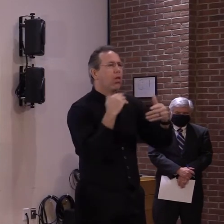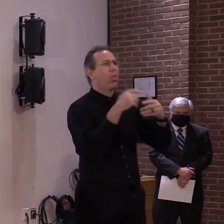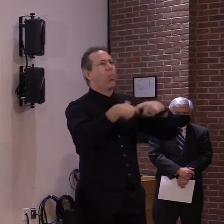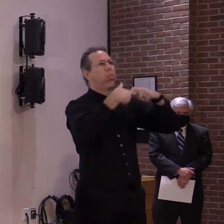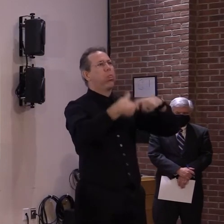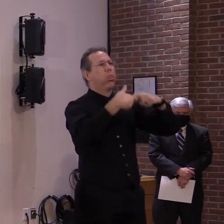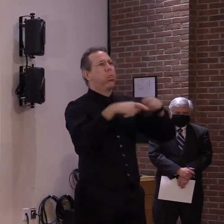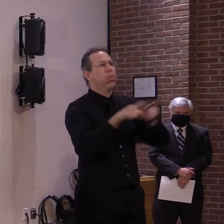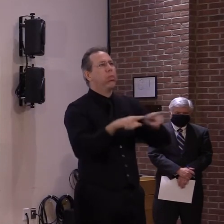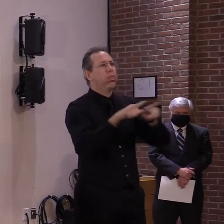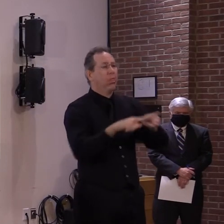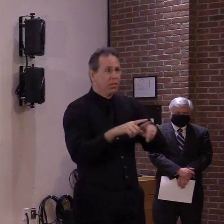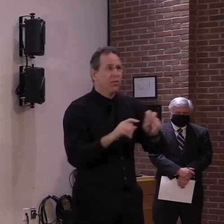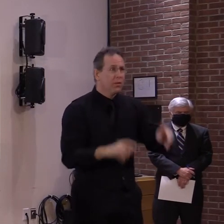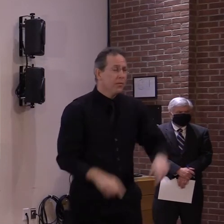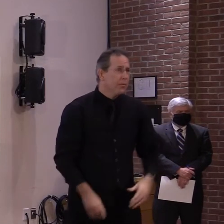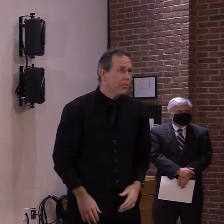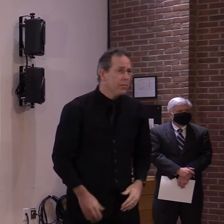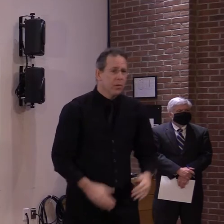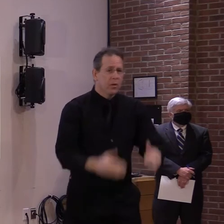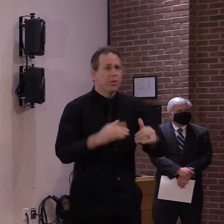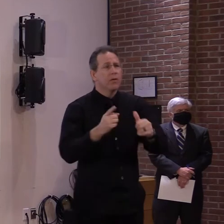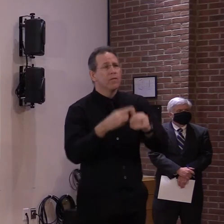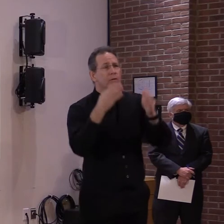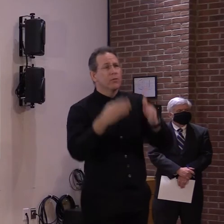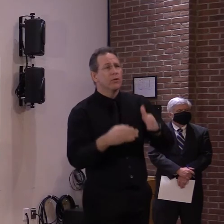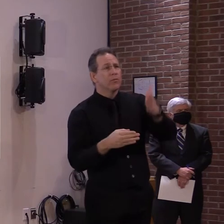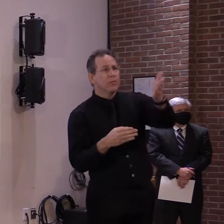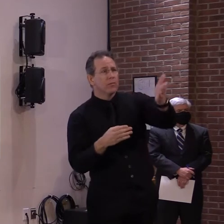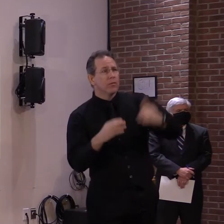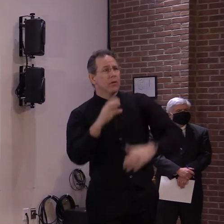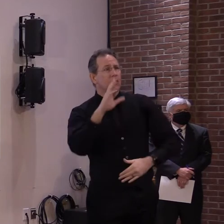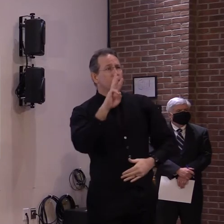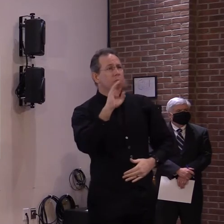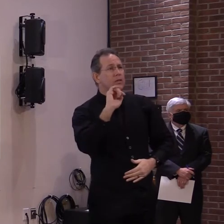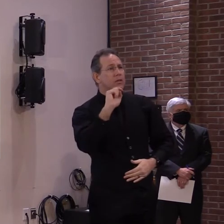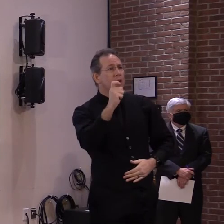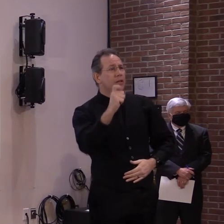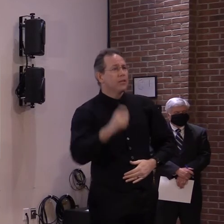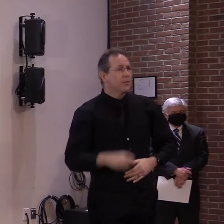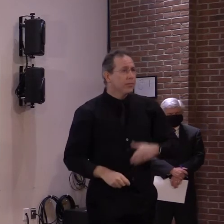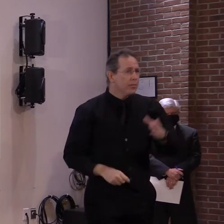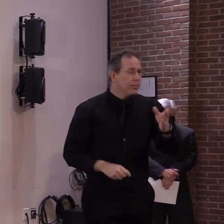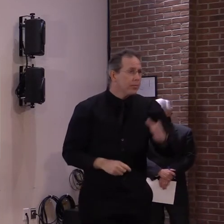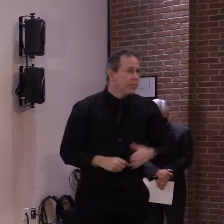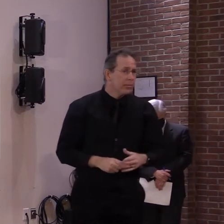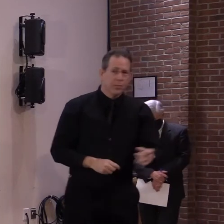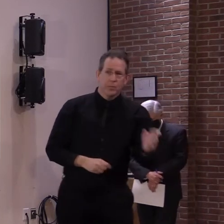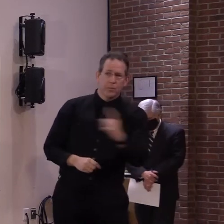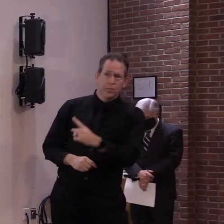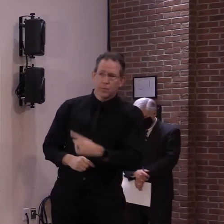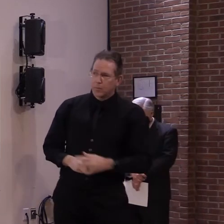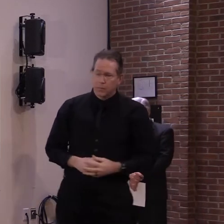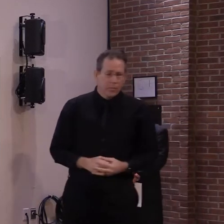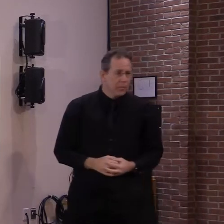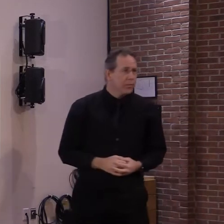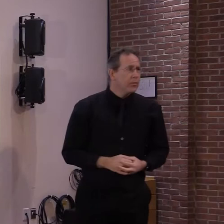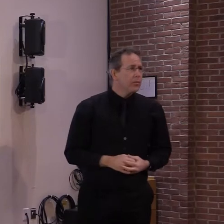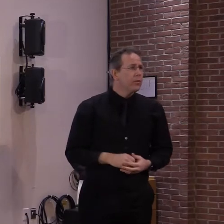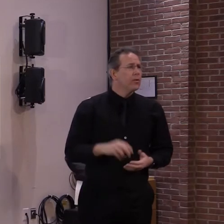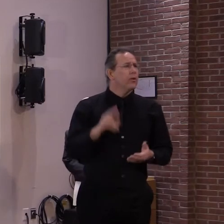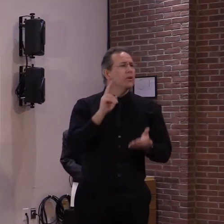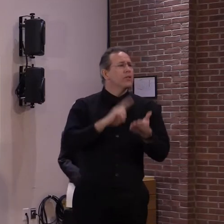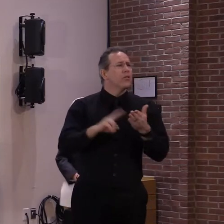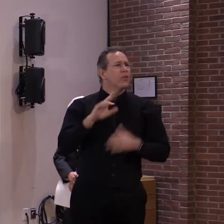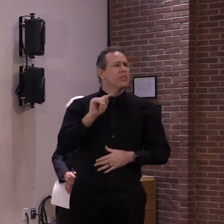We'll start in the room with Cal. Thank you, Governor. So this is probably for Secretary Smith. So you